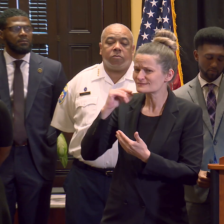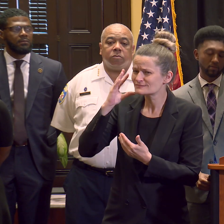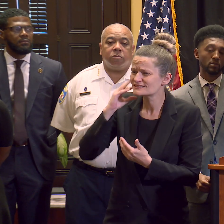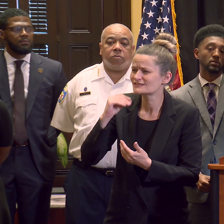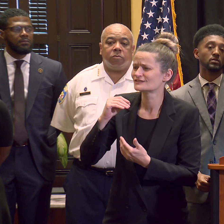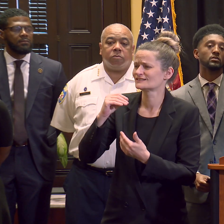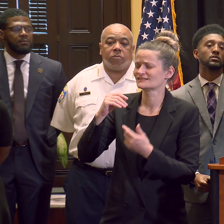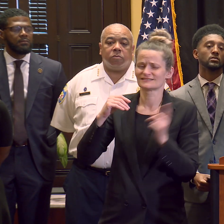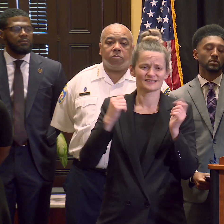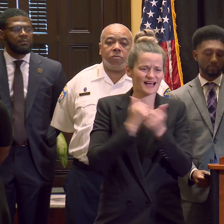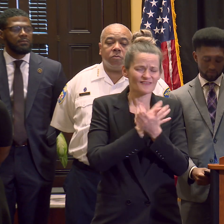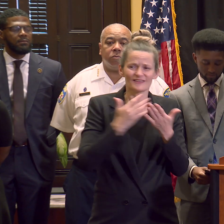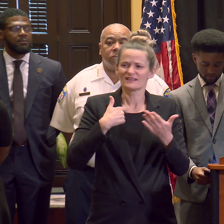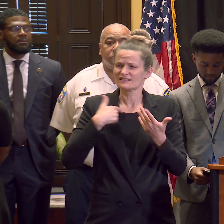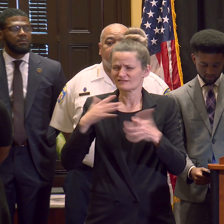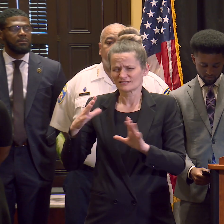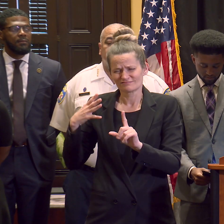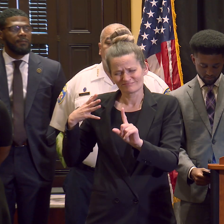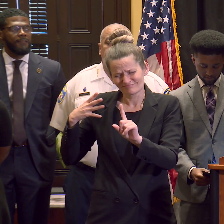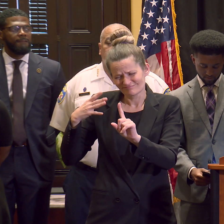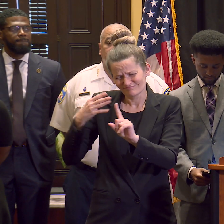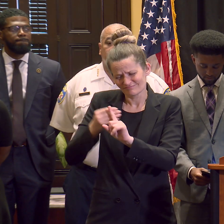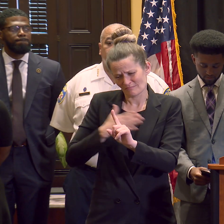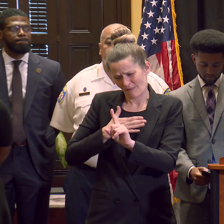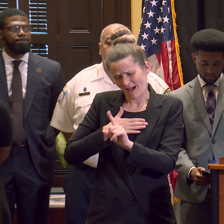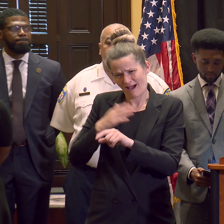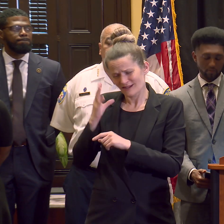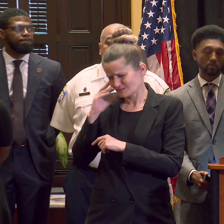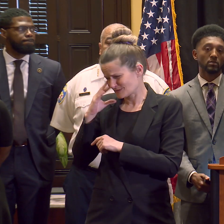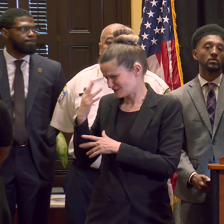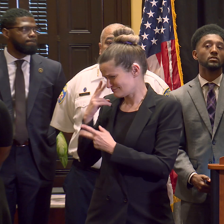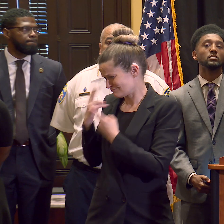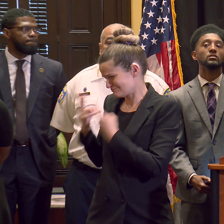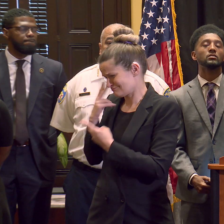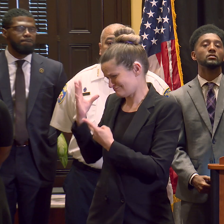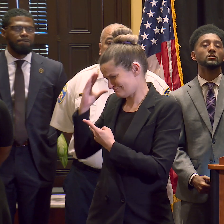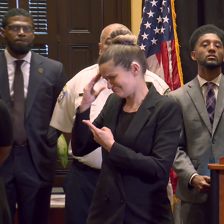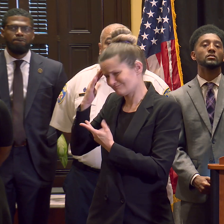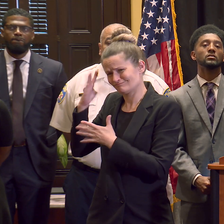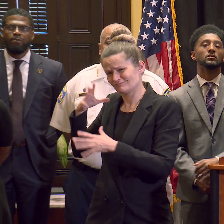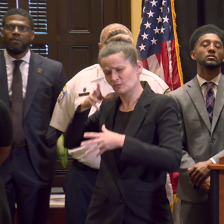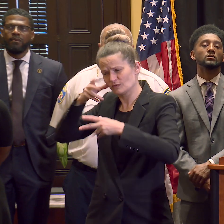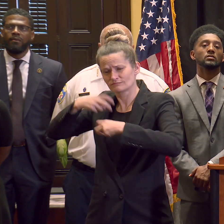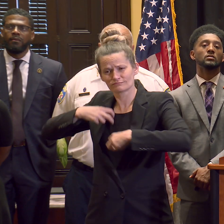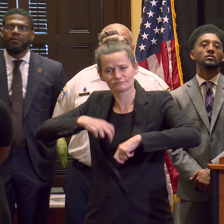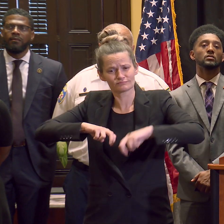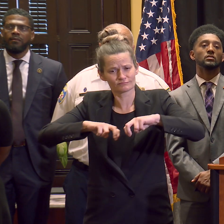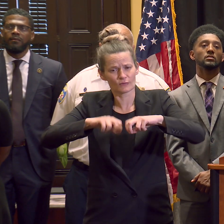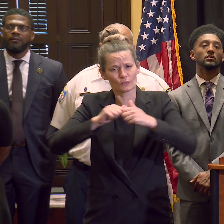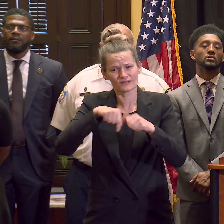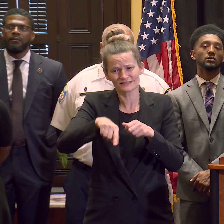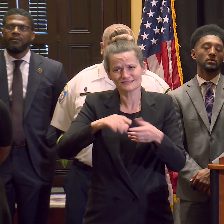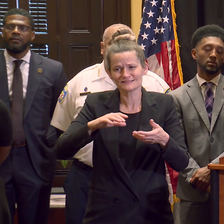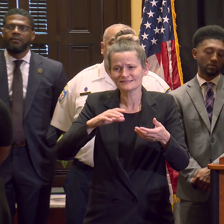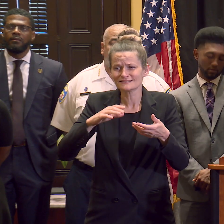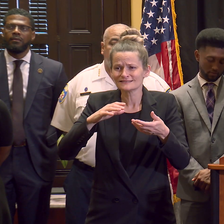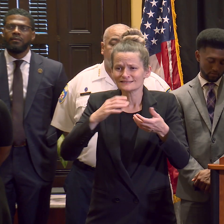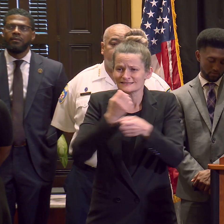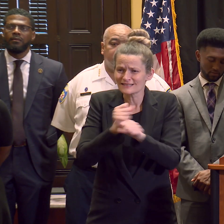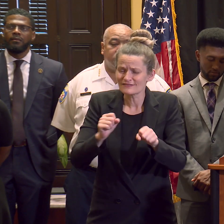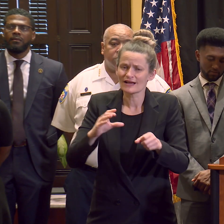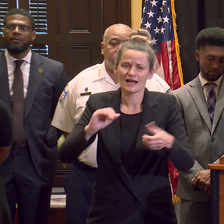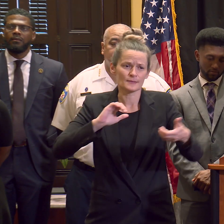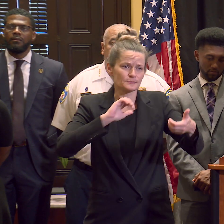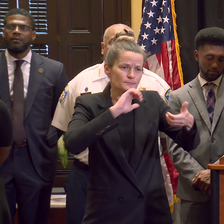mayor's vision for a safer, better Baltimore in partnership with Commissioner Harrison, Director